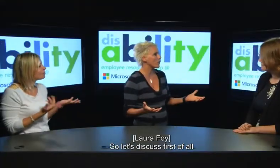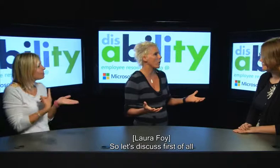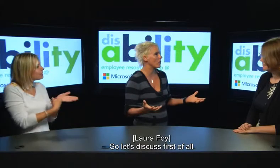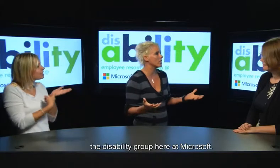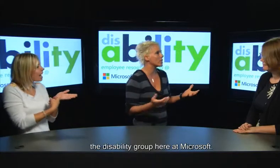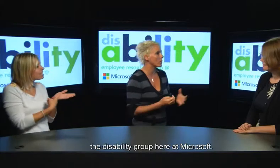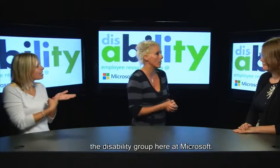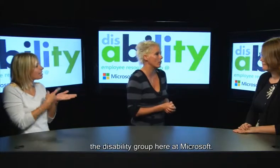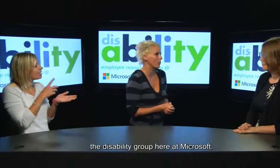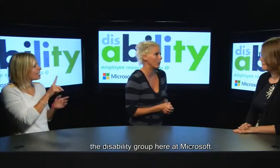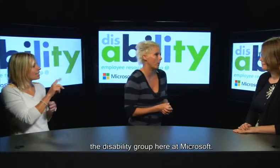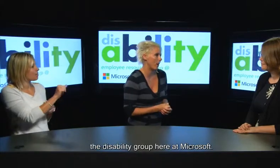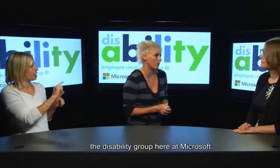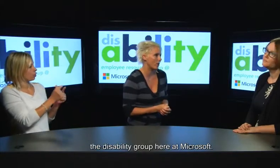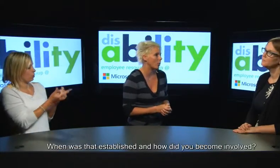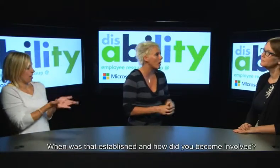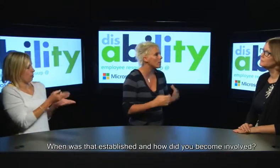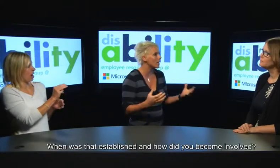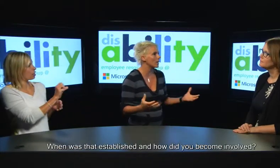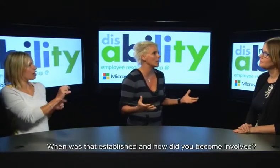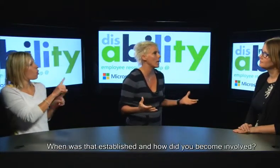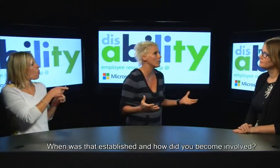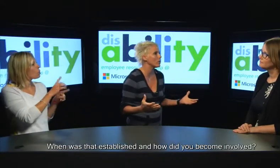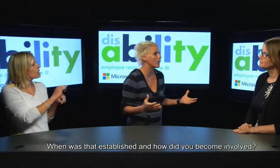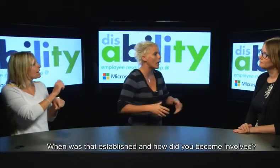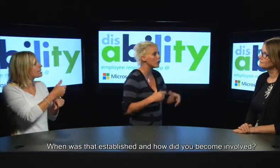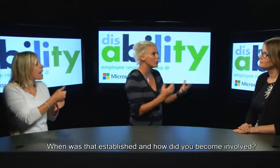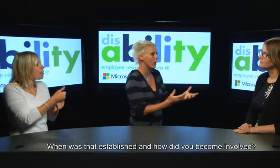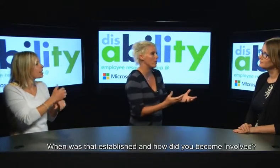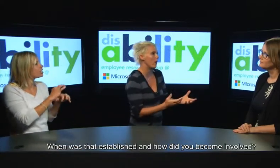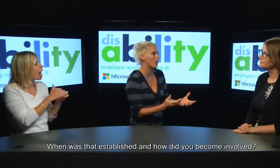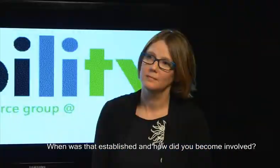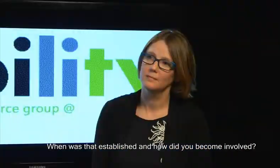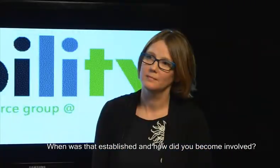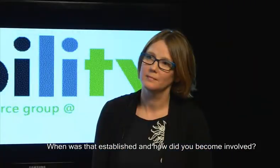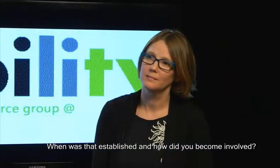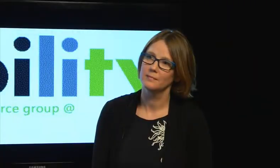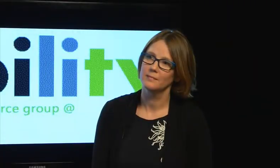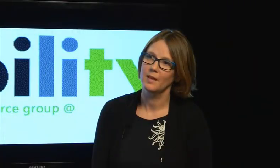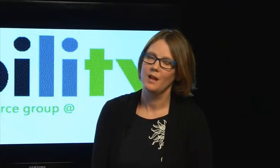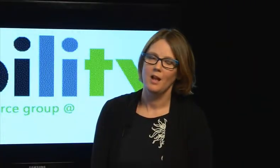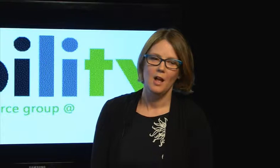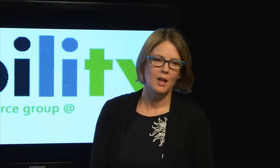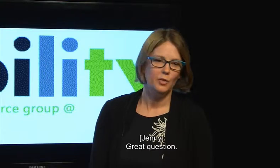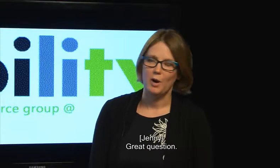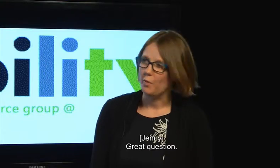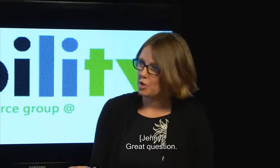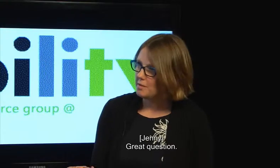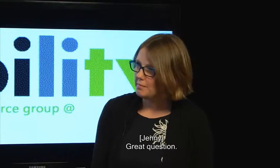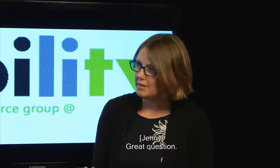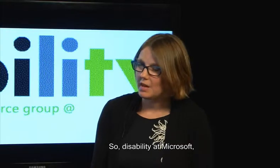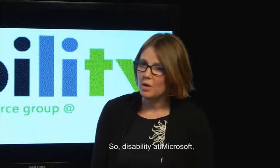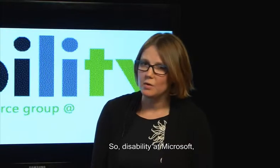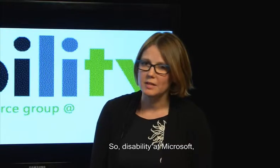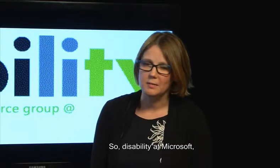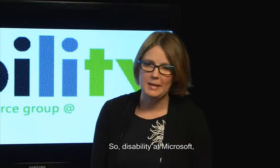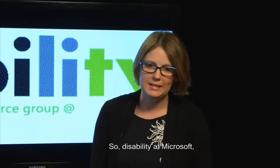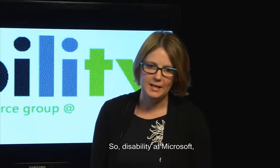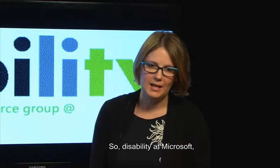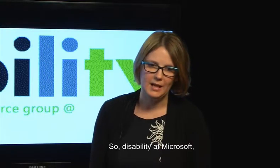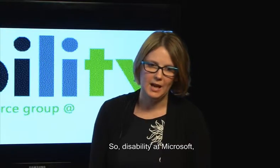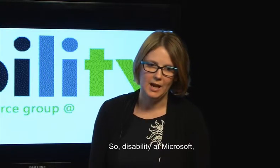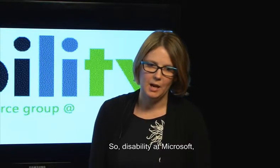discuss first of all the disability group here at Microsoft when was that established and how did you become involved great question so